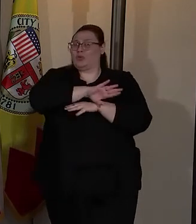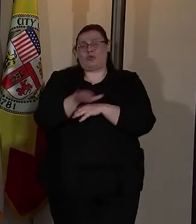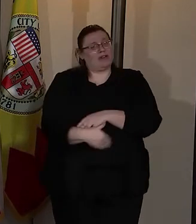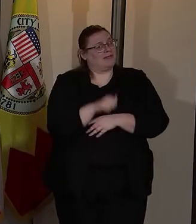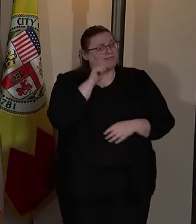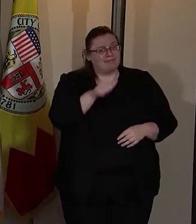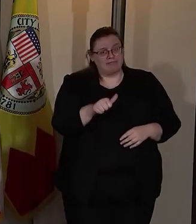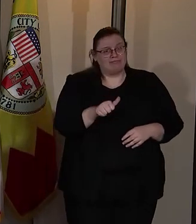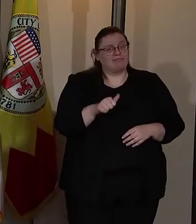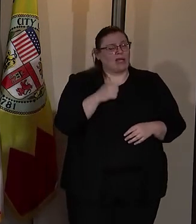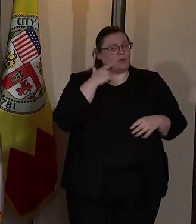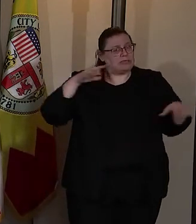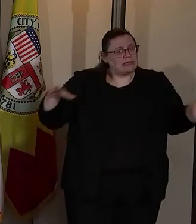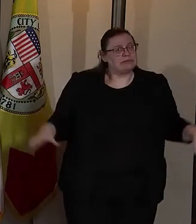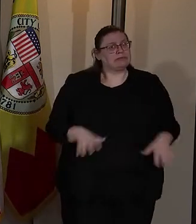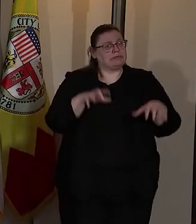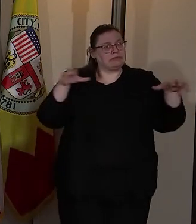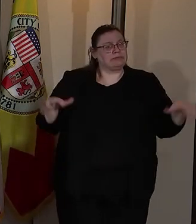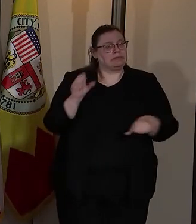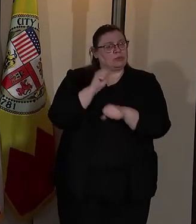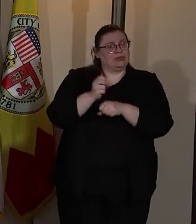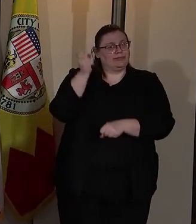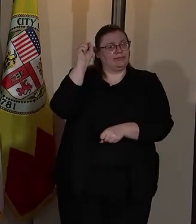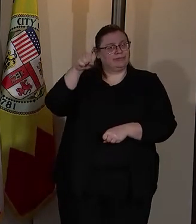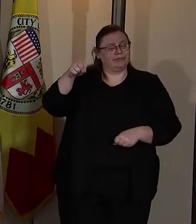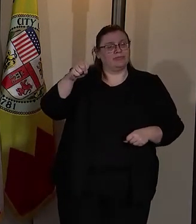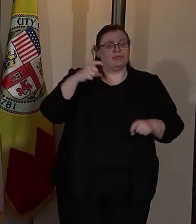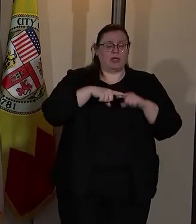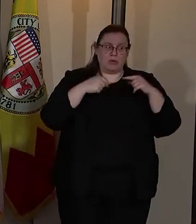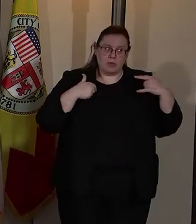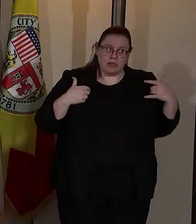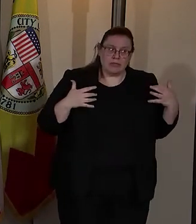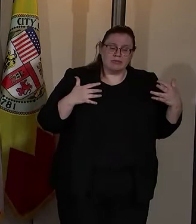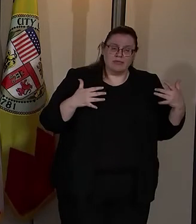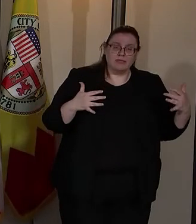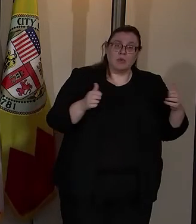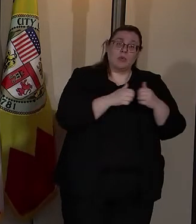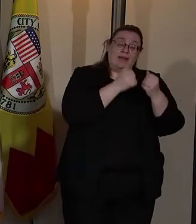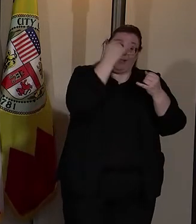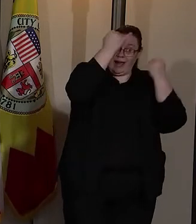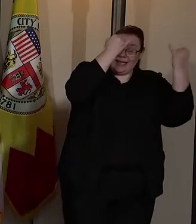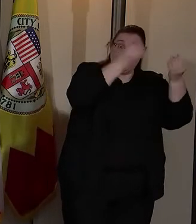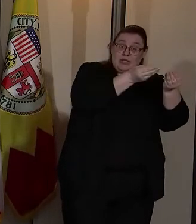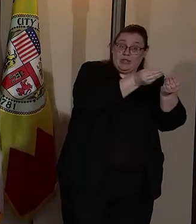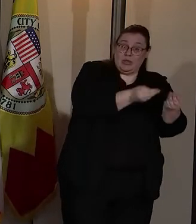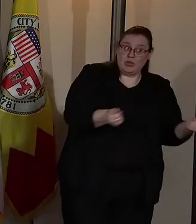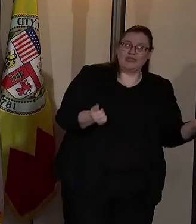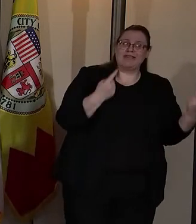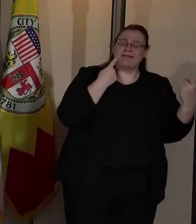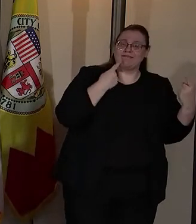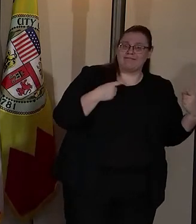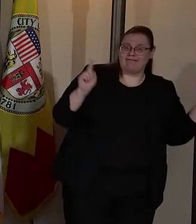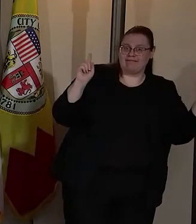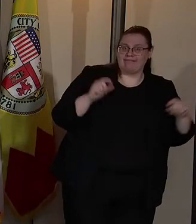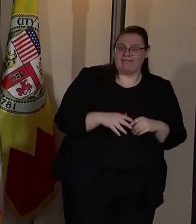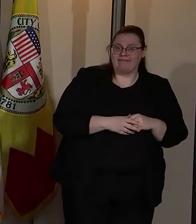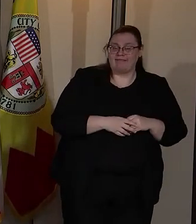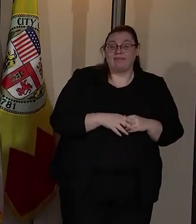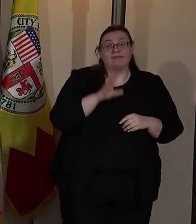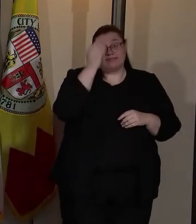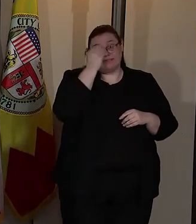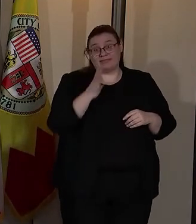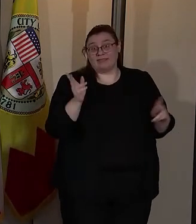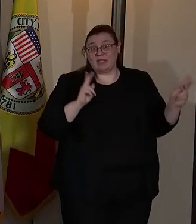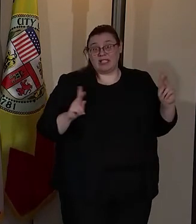We know it's going to be a great effort. But we also know that we're moving forward with solutions that can work. And folks,